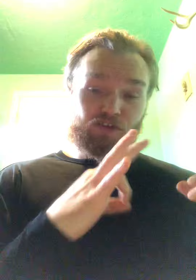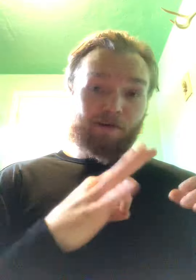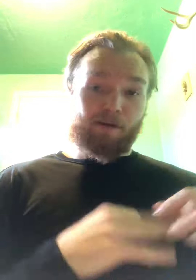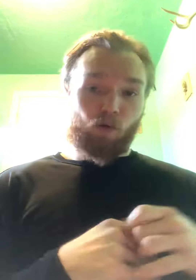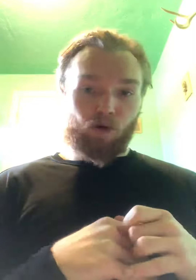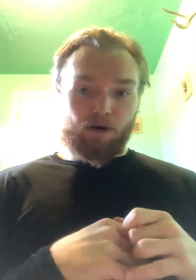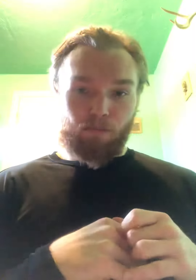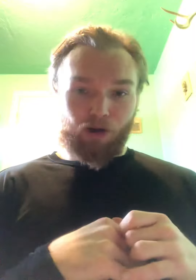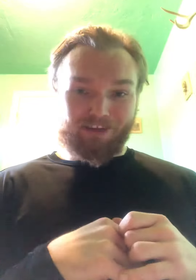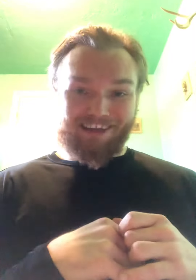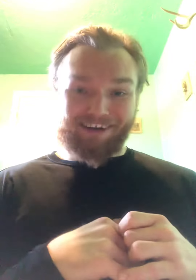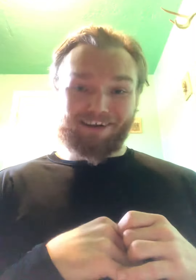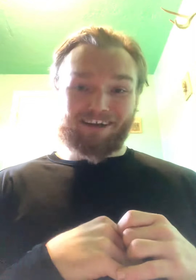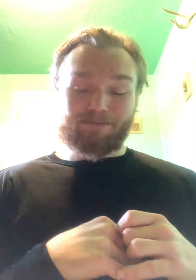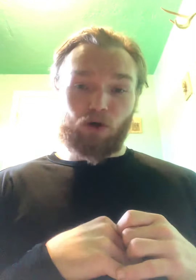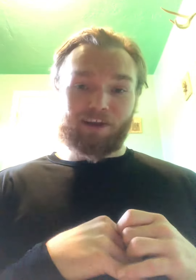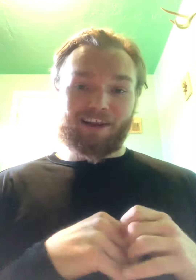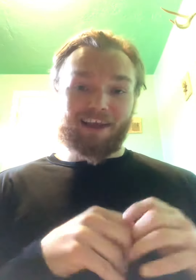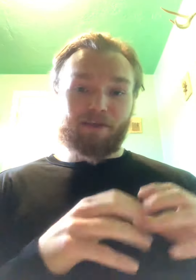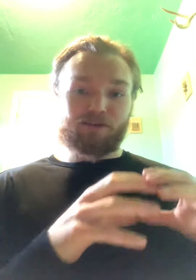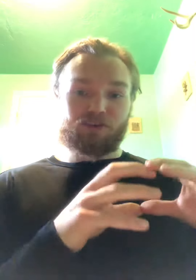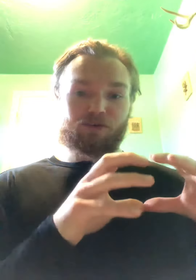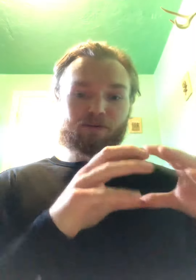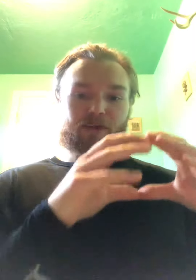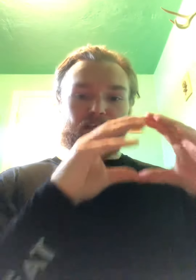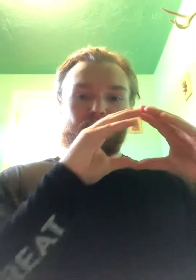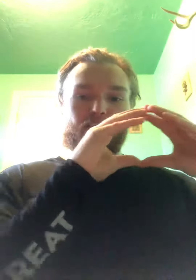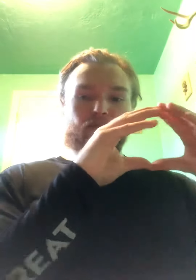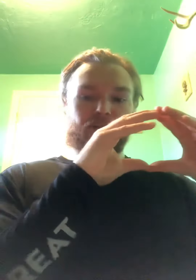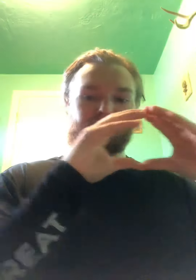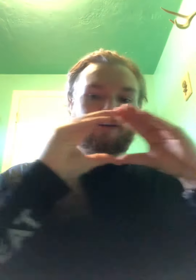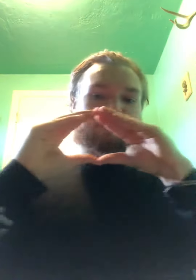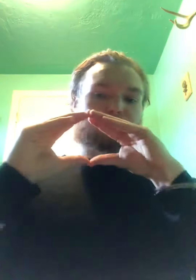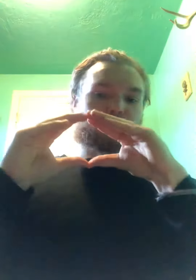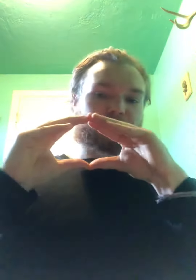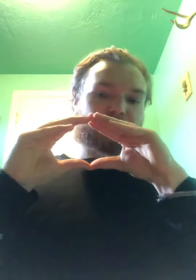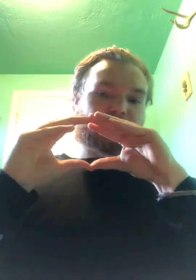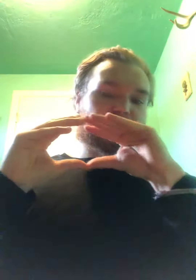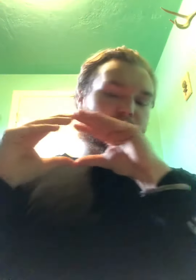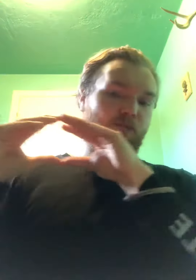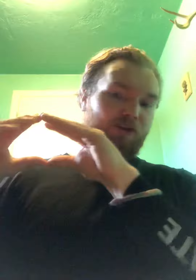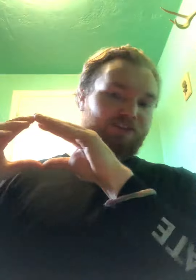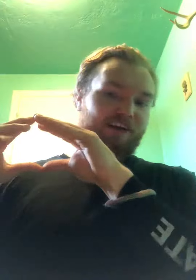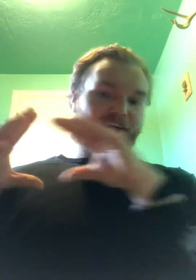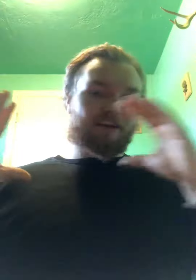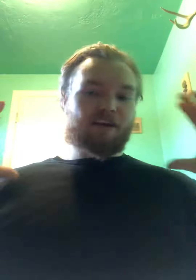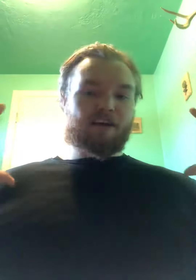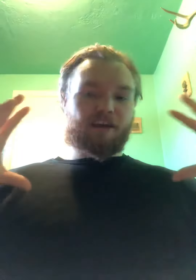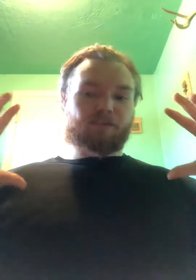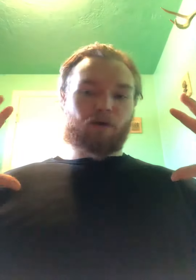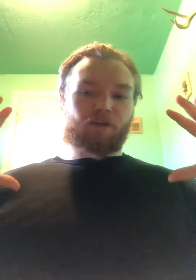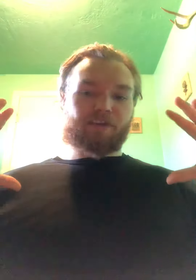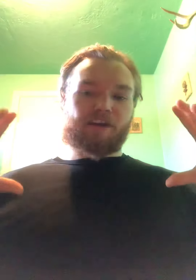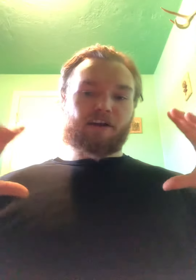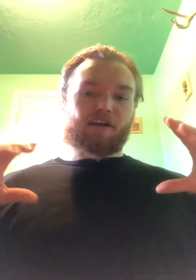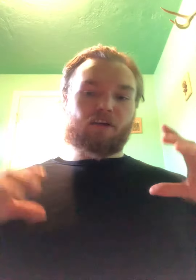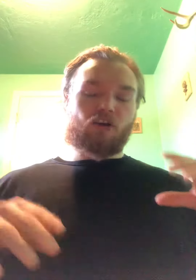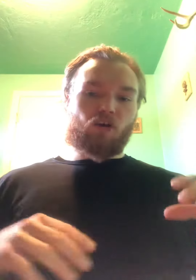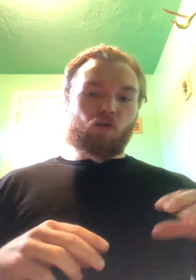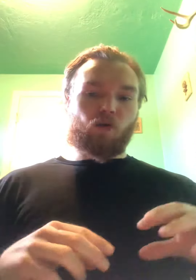three or more monosaccharides bonded together. So it could be monosaccharide, monosaccharide, monosaccharide. That's a polysaccharide. Or